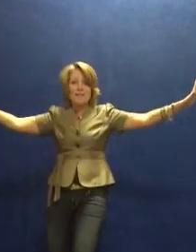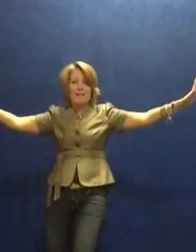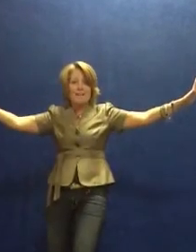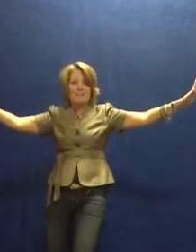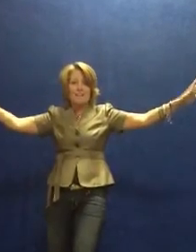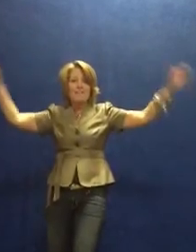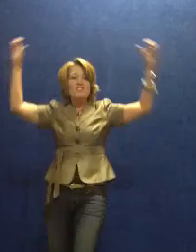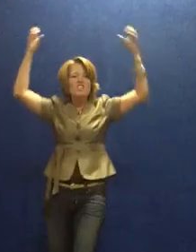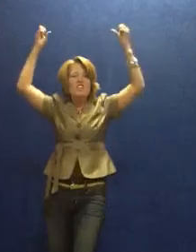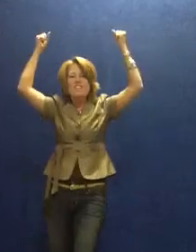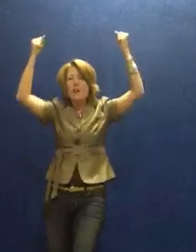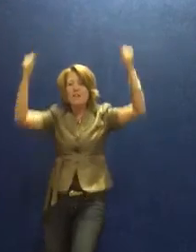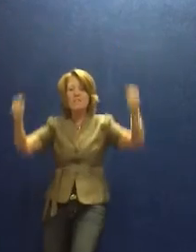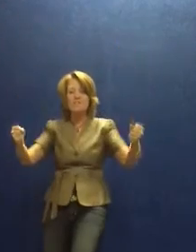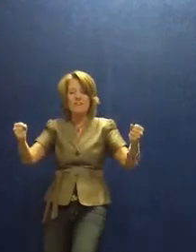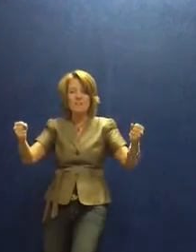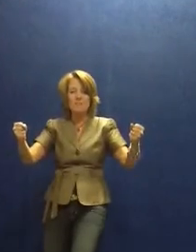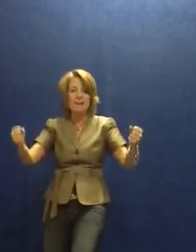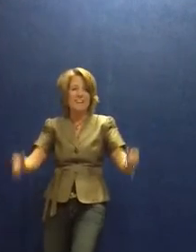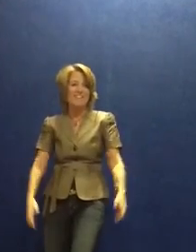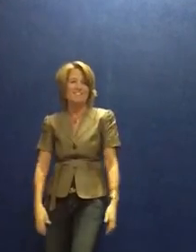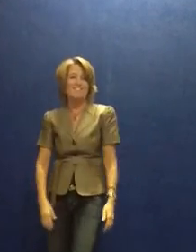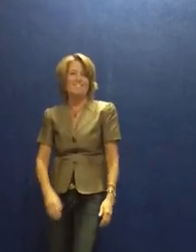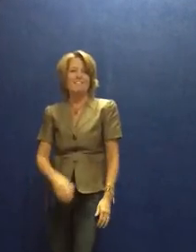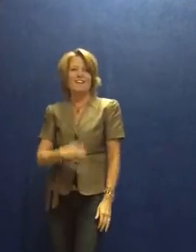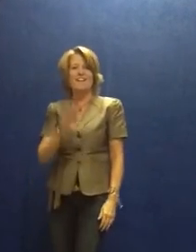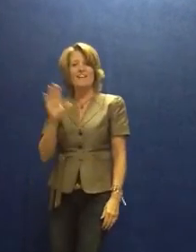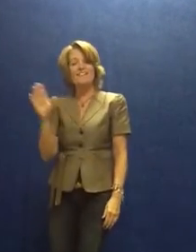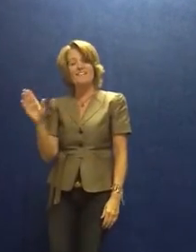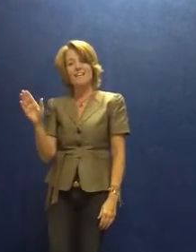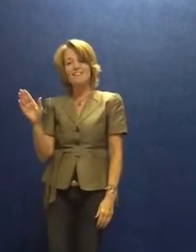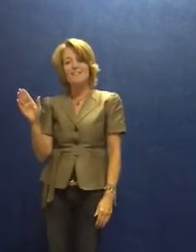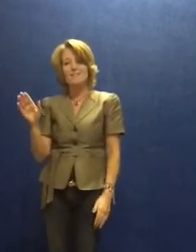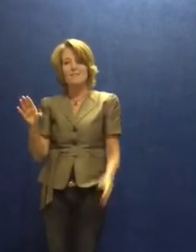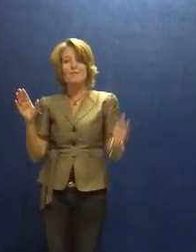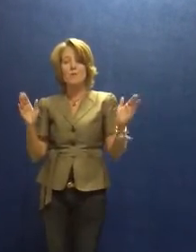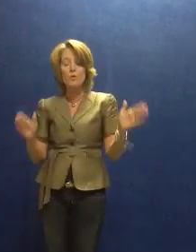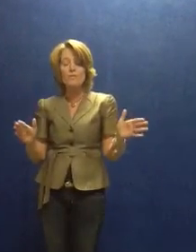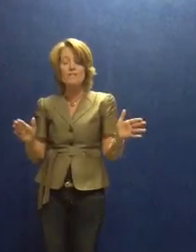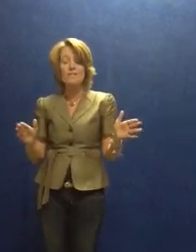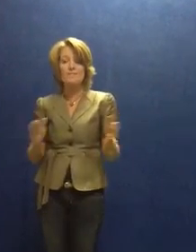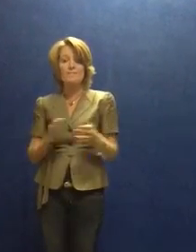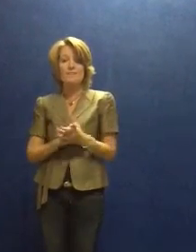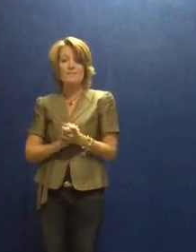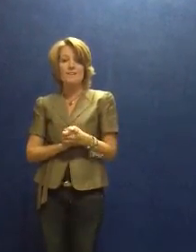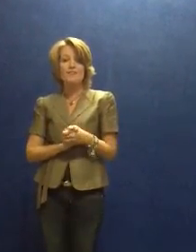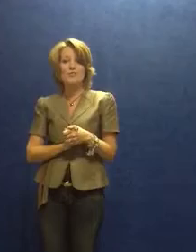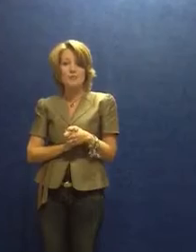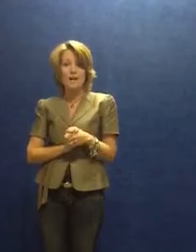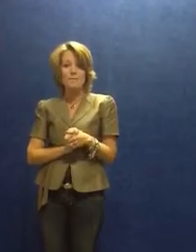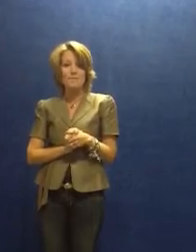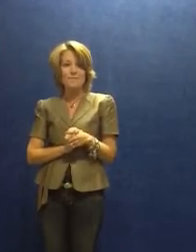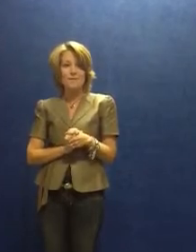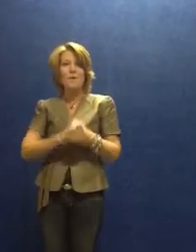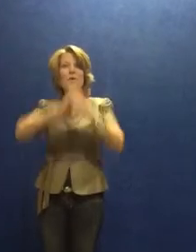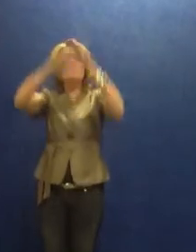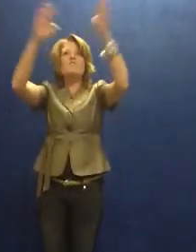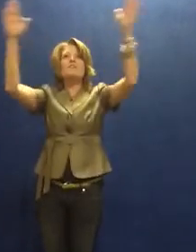game, cheering on their favorite players. And at the end, the whole team stood up over the